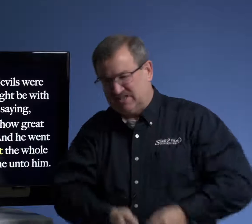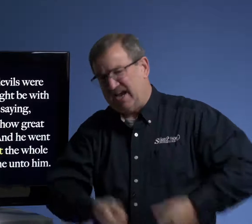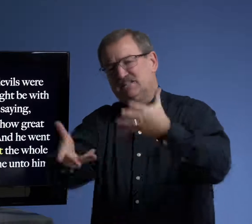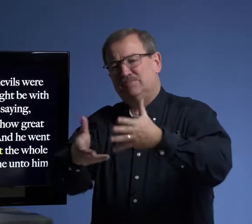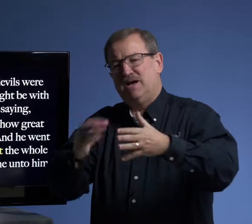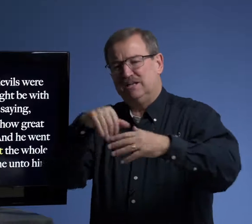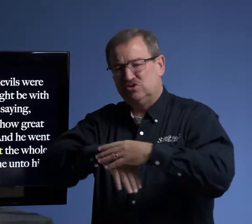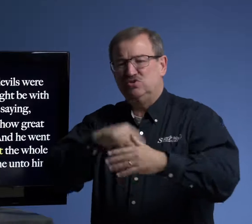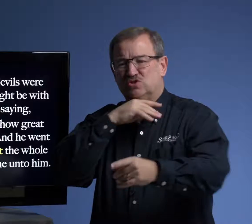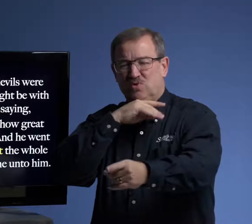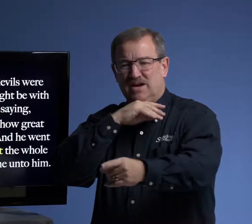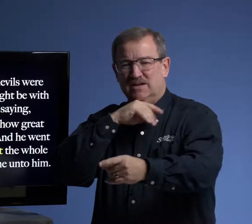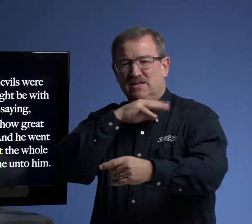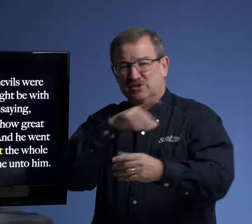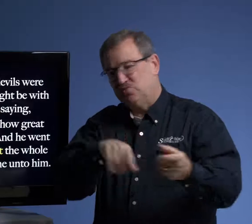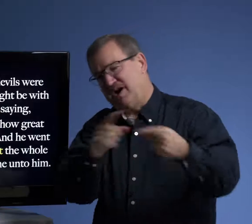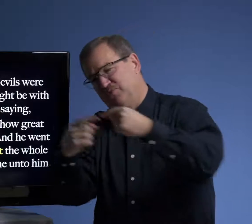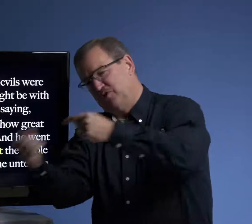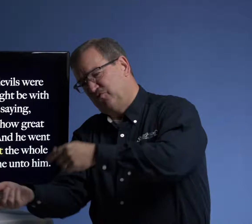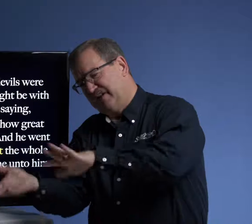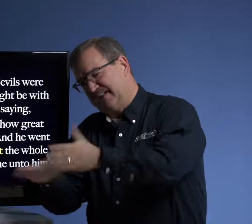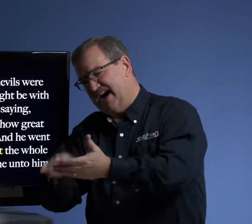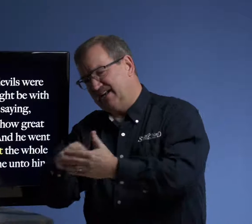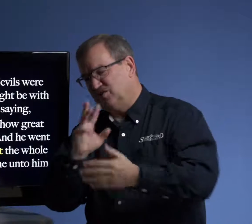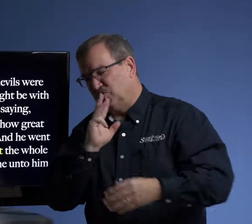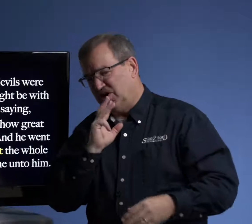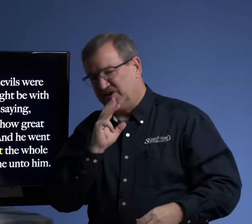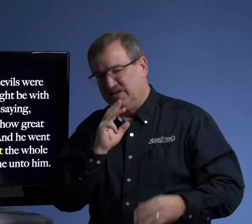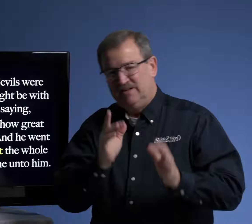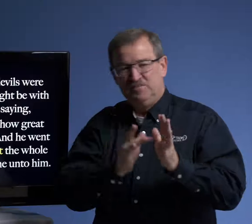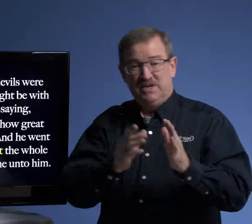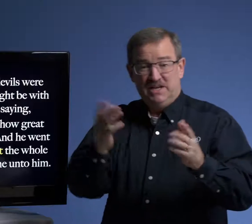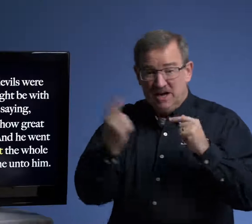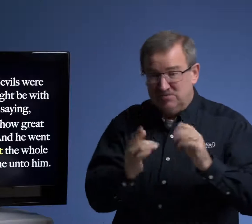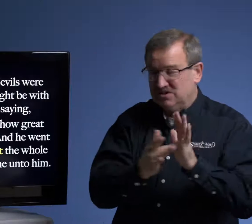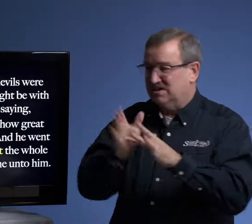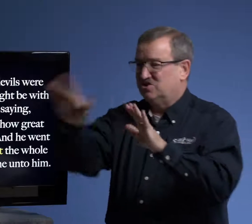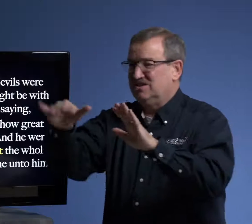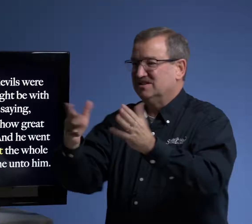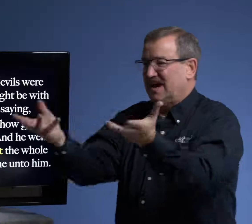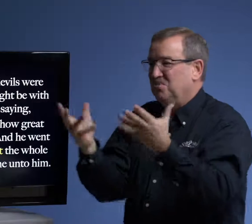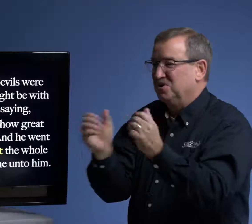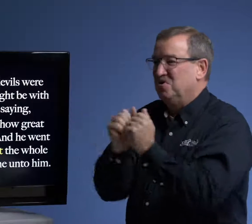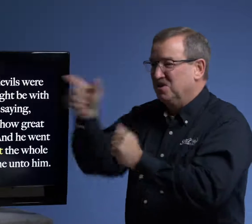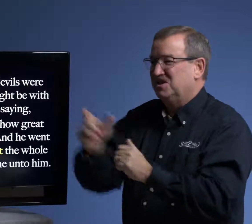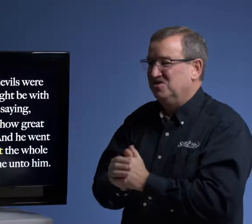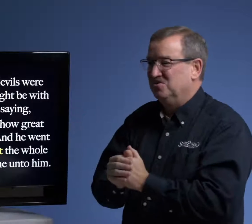cast them out into the swine. The swine went over and died in the water. He comes, he says, Jesus, I want to go with you.